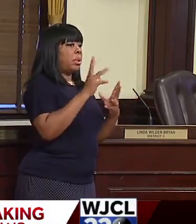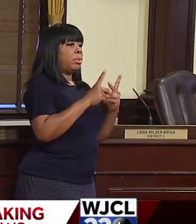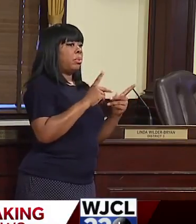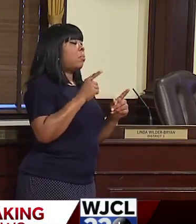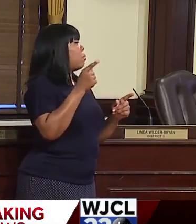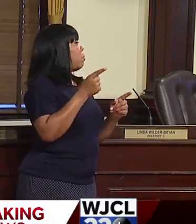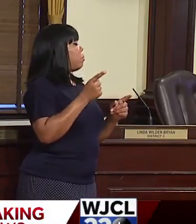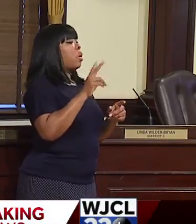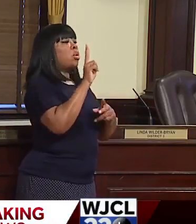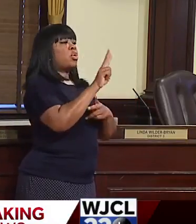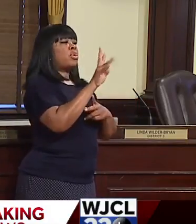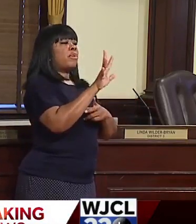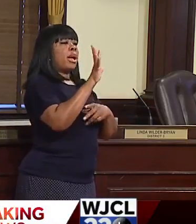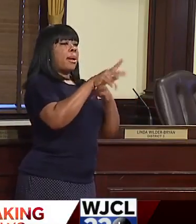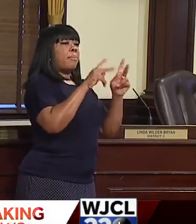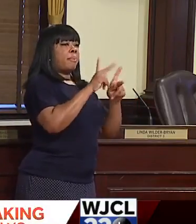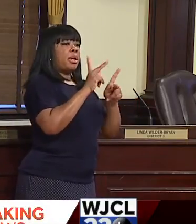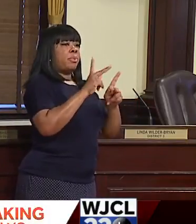25, yeah,